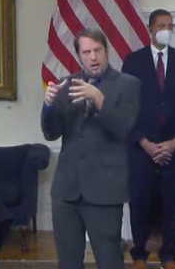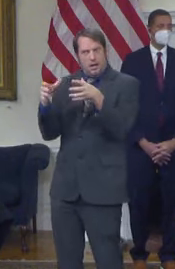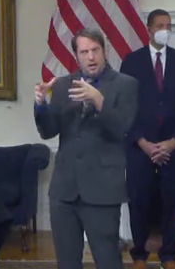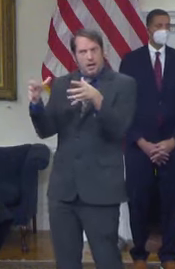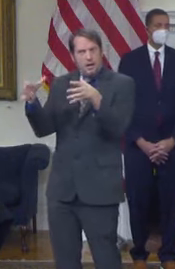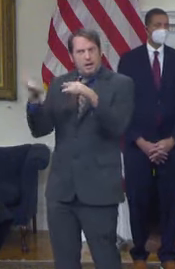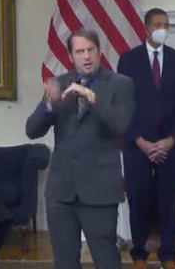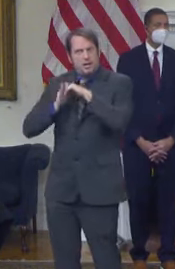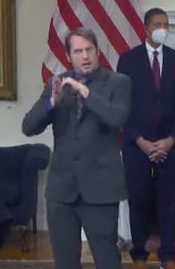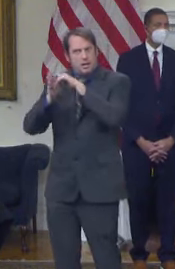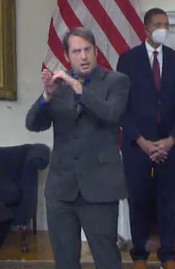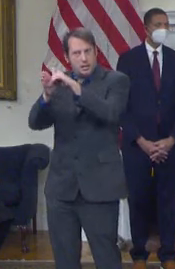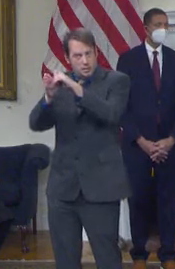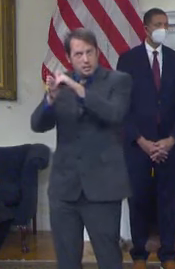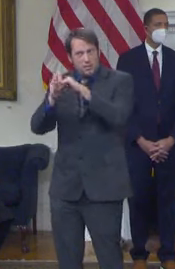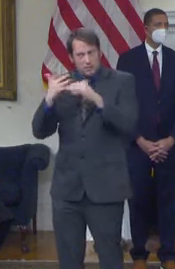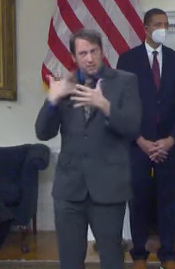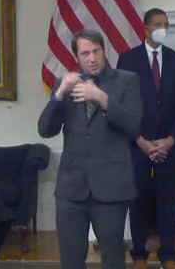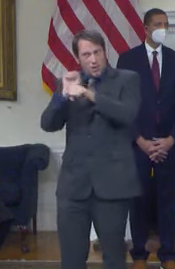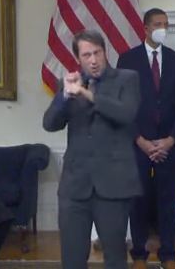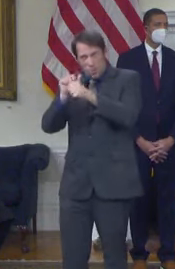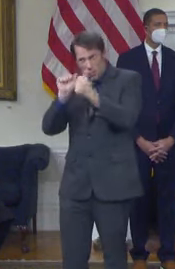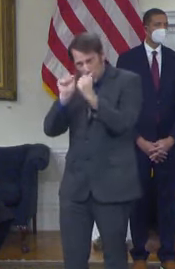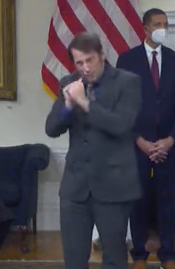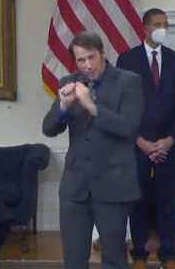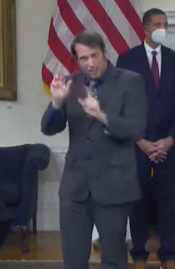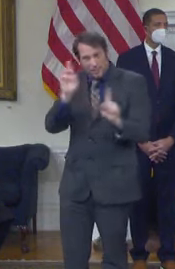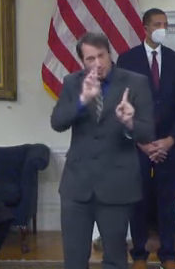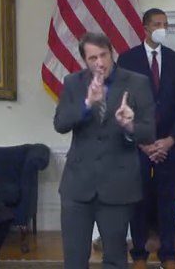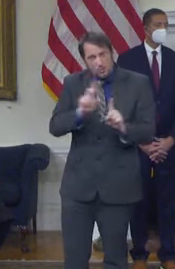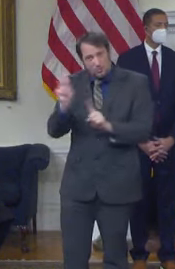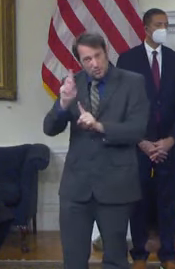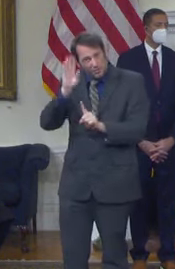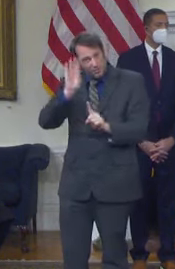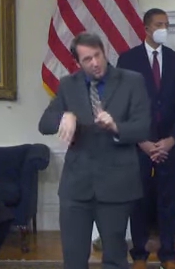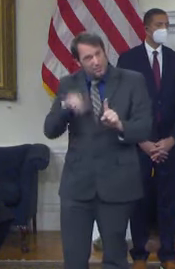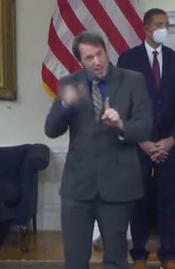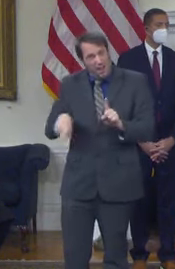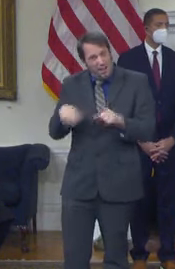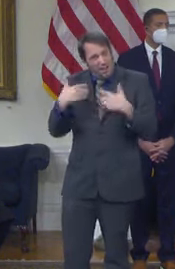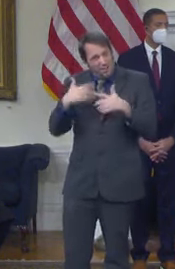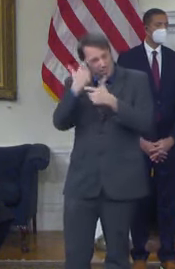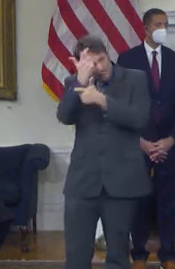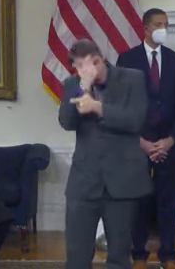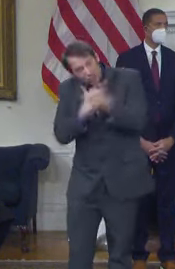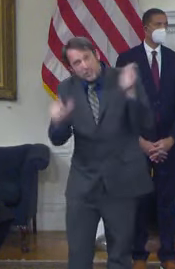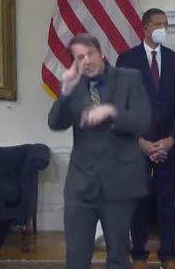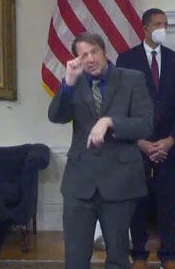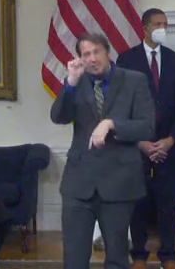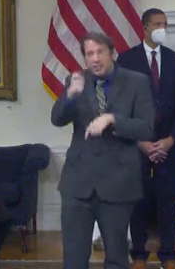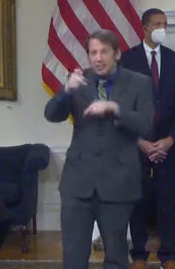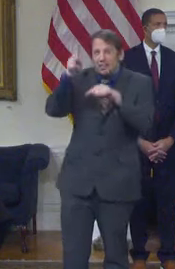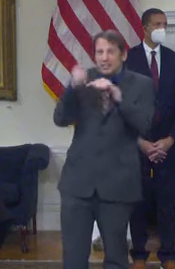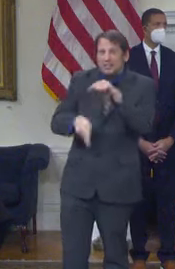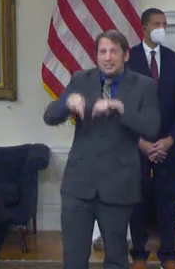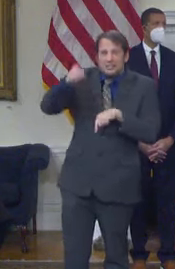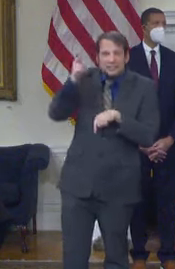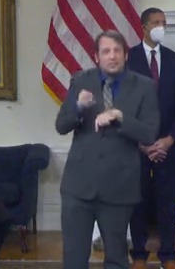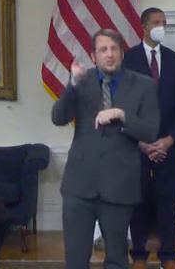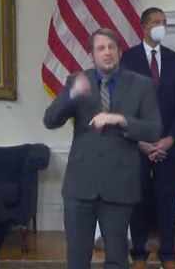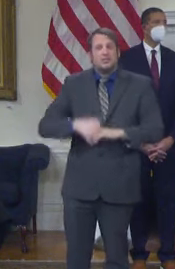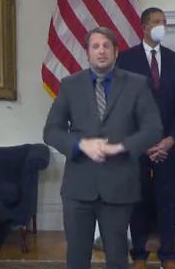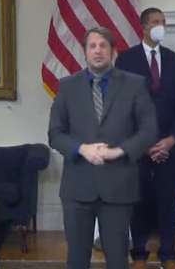tax cut in history, and now we're taking it to another level and helping even more people. Governor, while the state has an opportunity